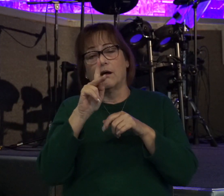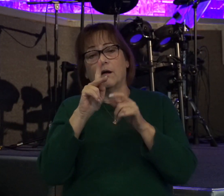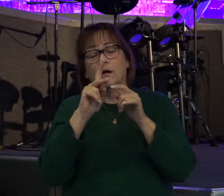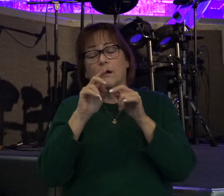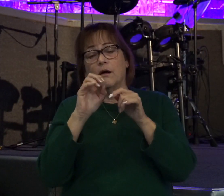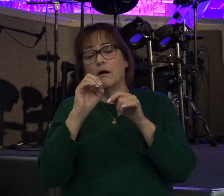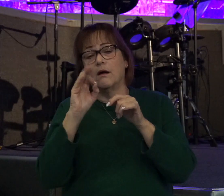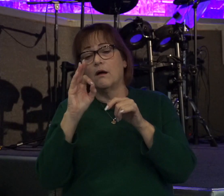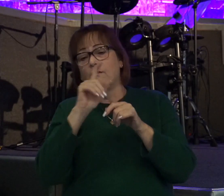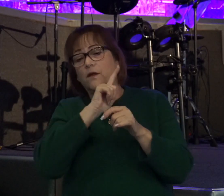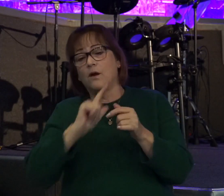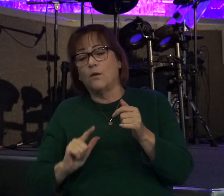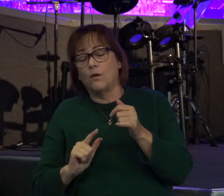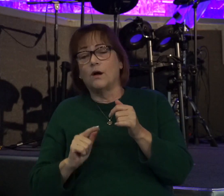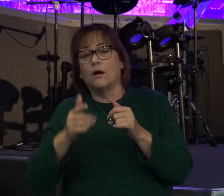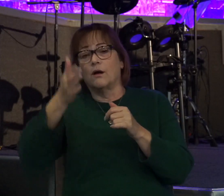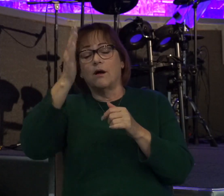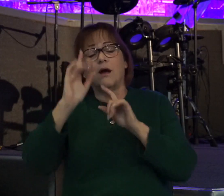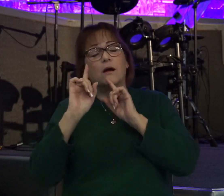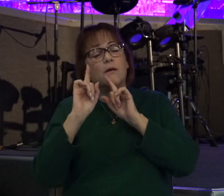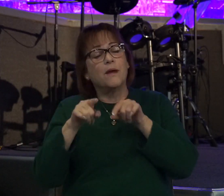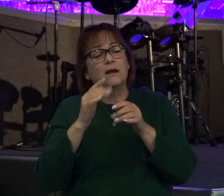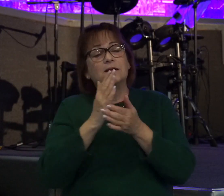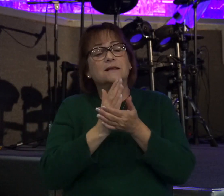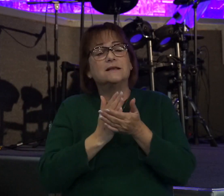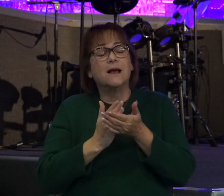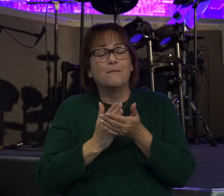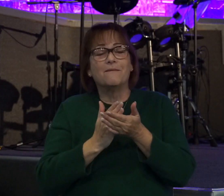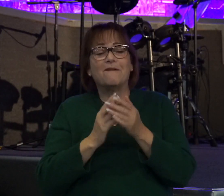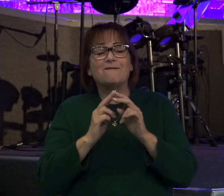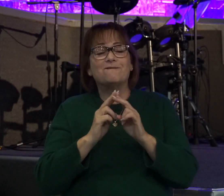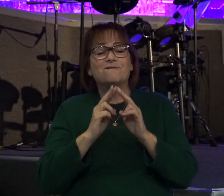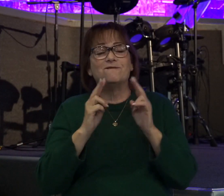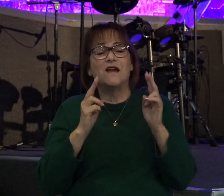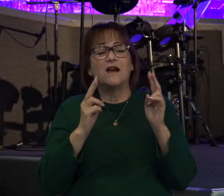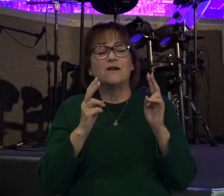God had commanded some very, very strict rules.